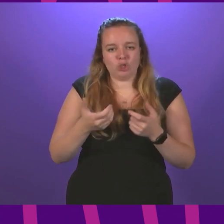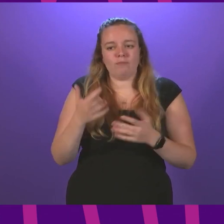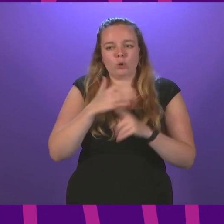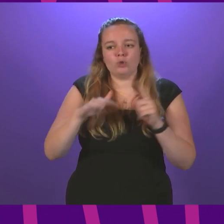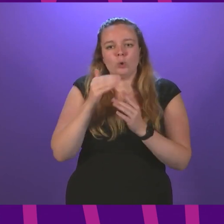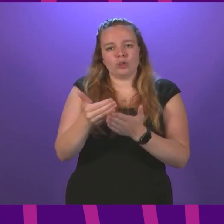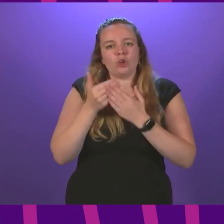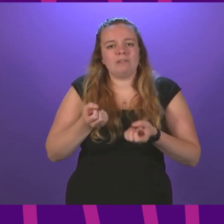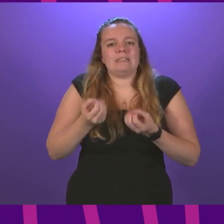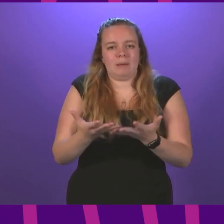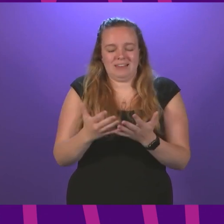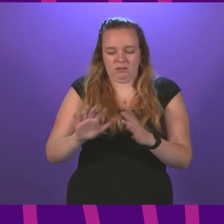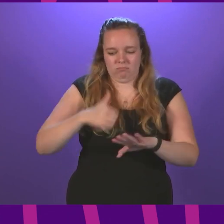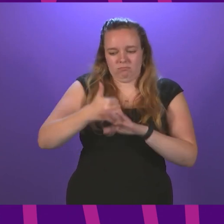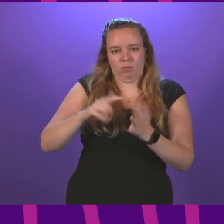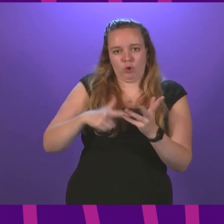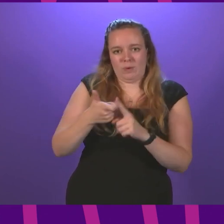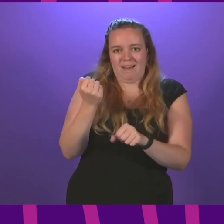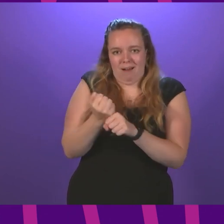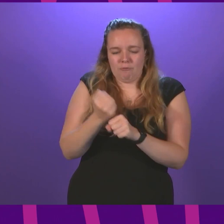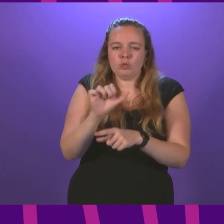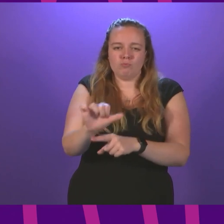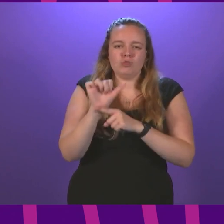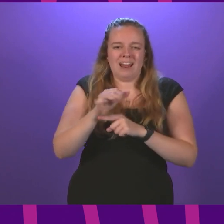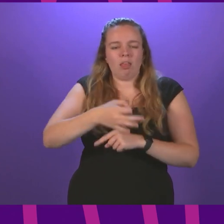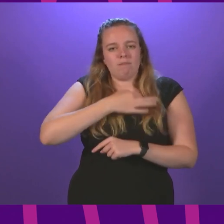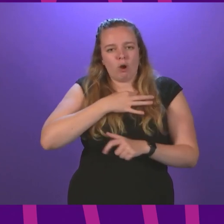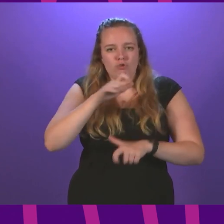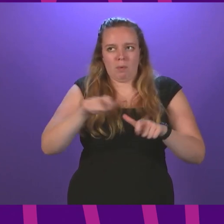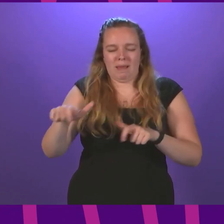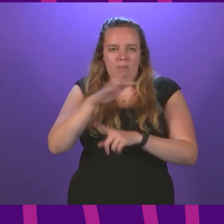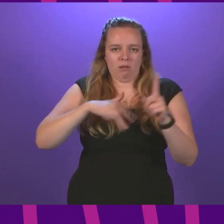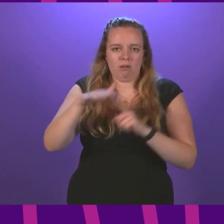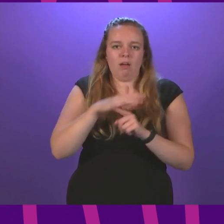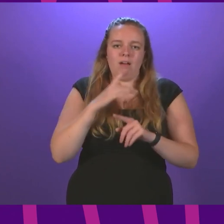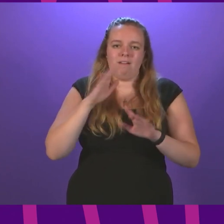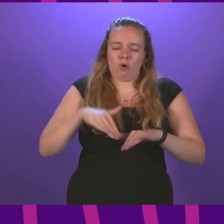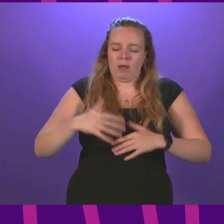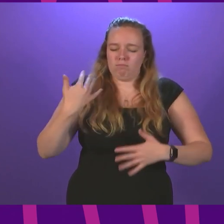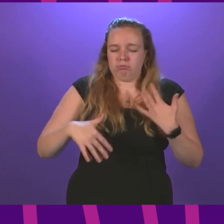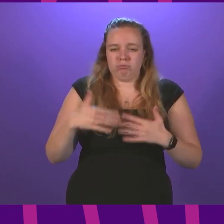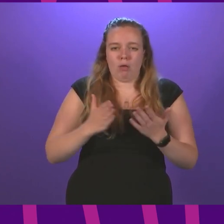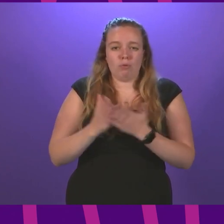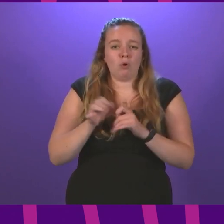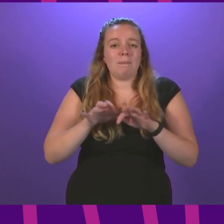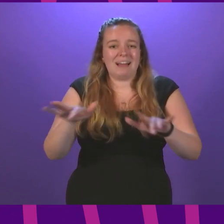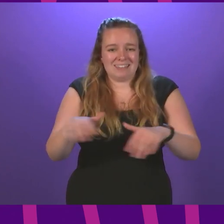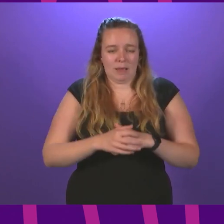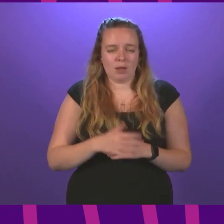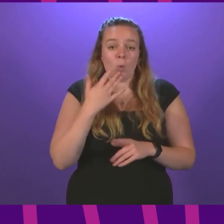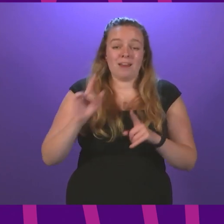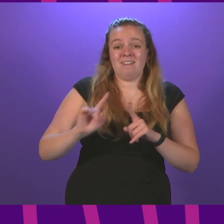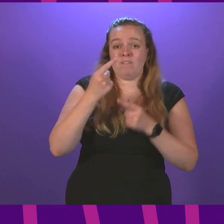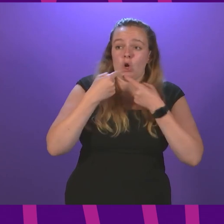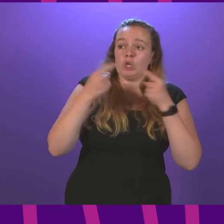introduced by the UK government to protect the most vulnerable in our society from the worst of the pandemic. When this was first